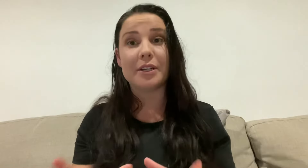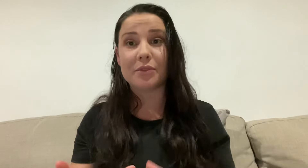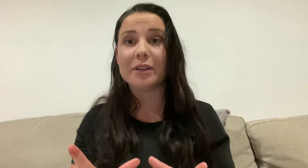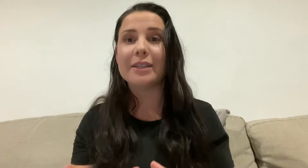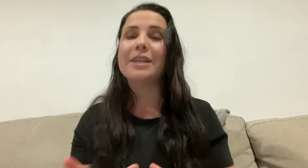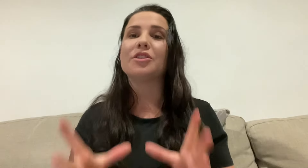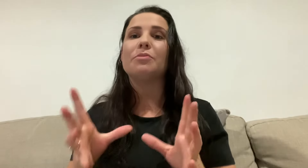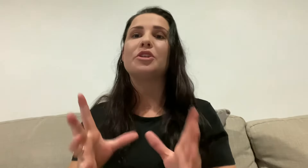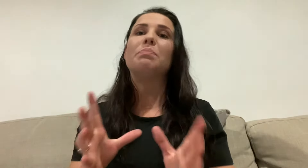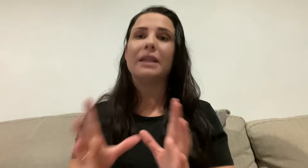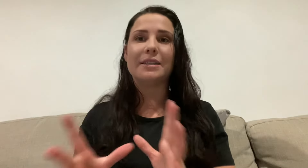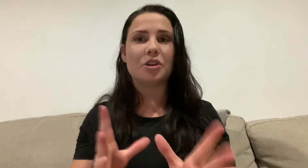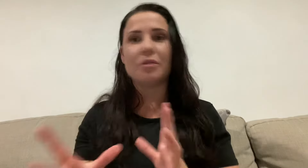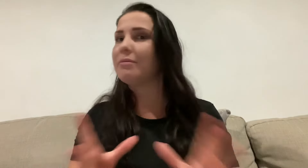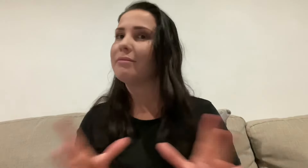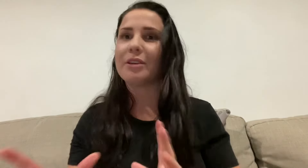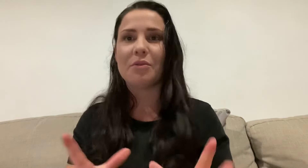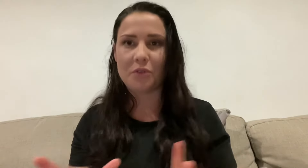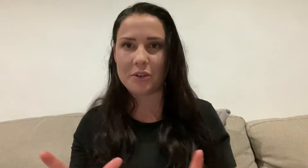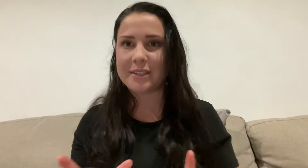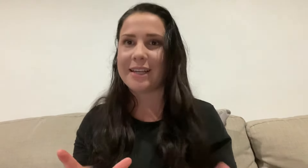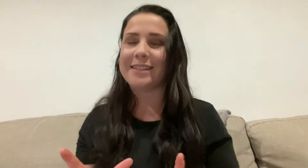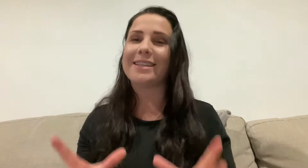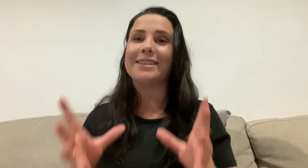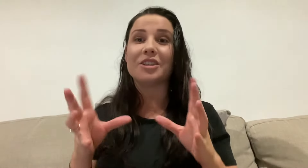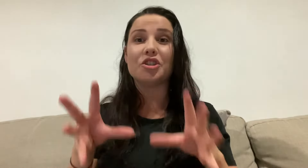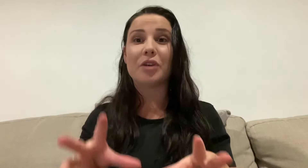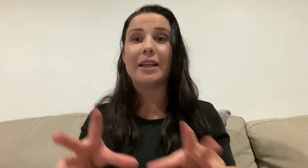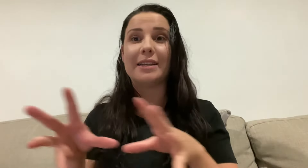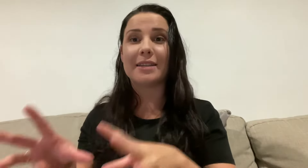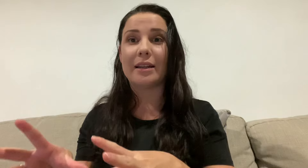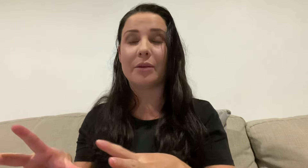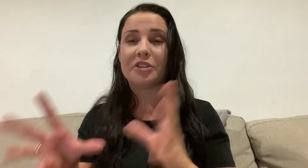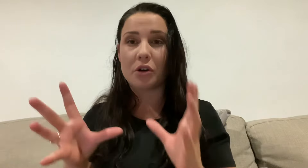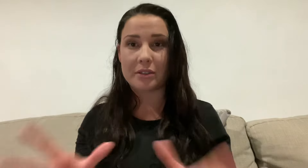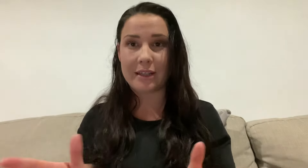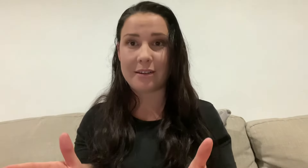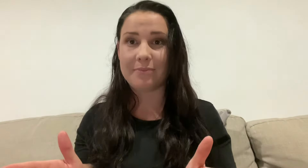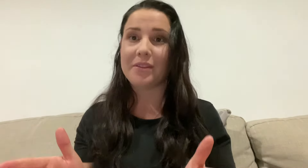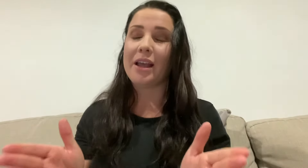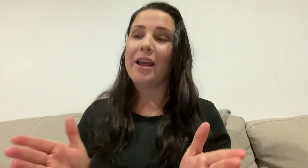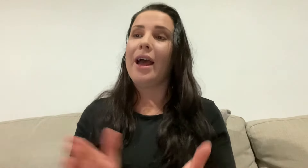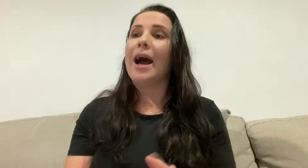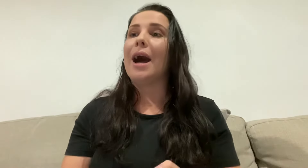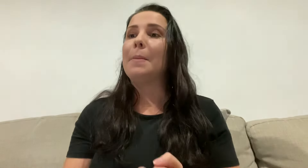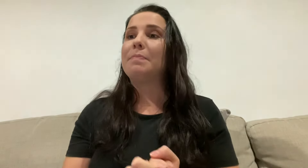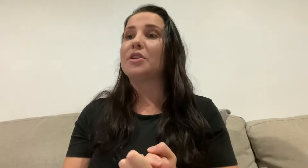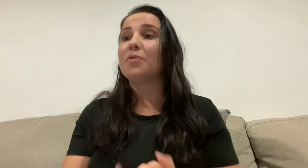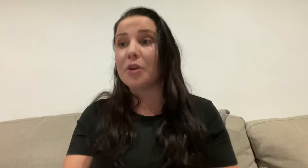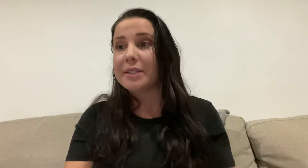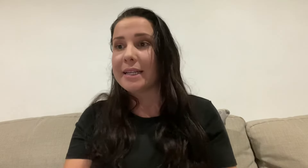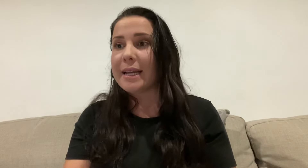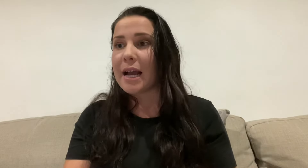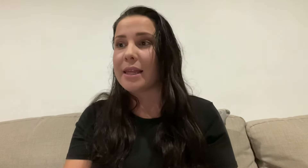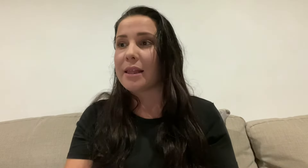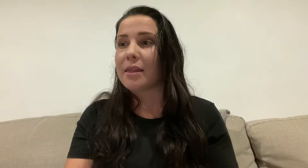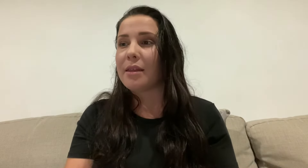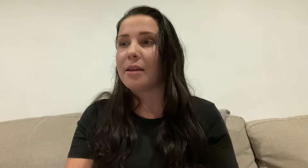different. So just please don't confuse these. It's Australian sign language, Auslan. So firstly, I think the